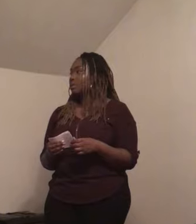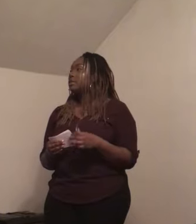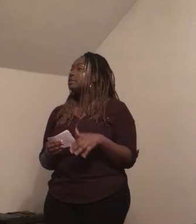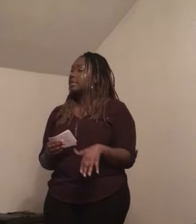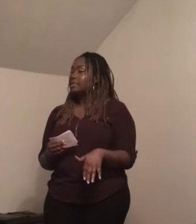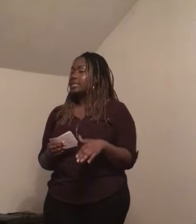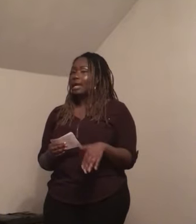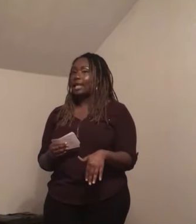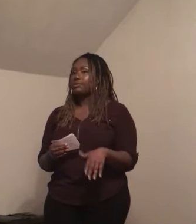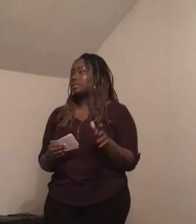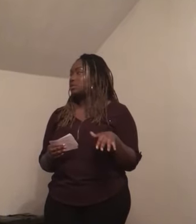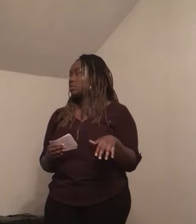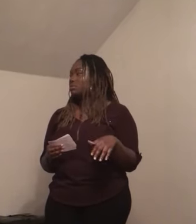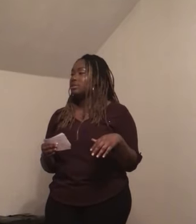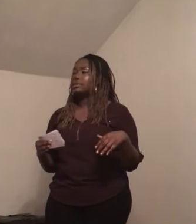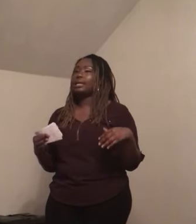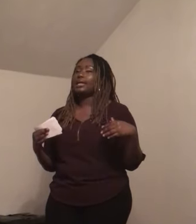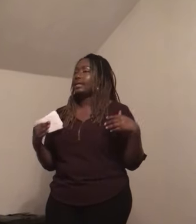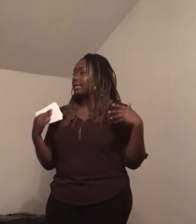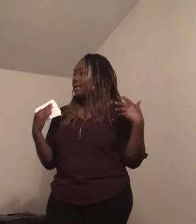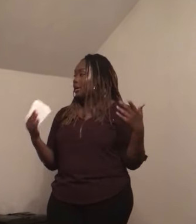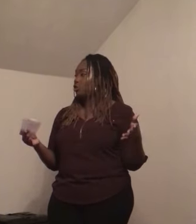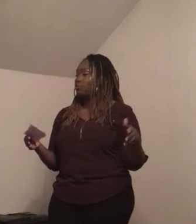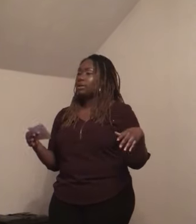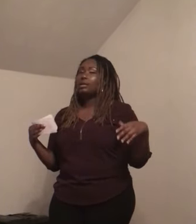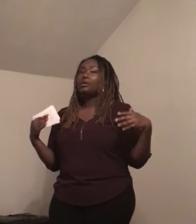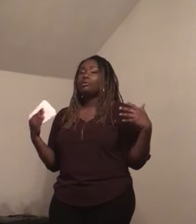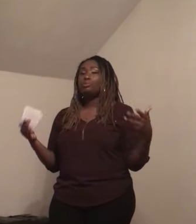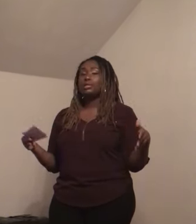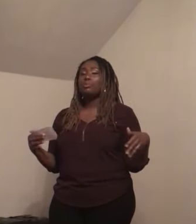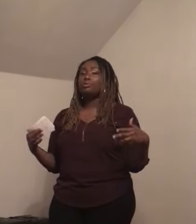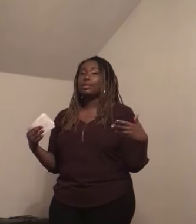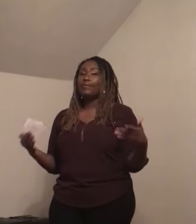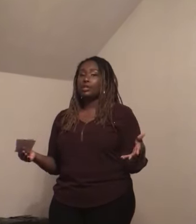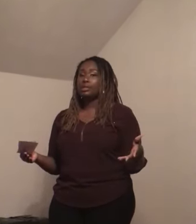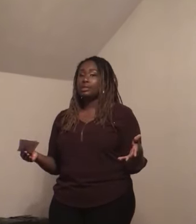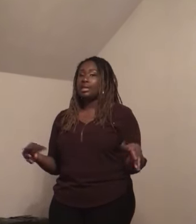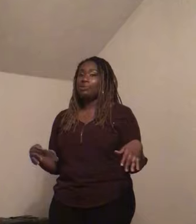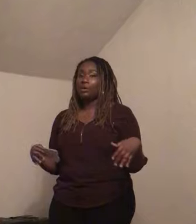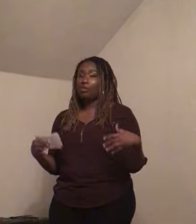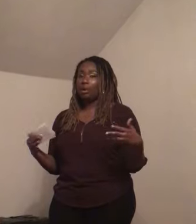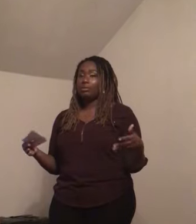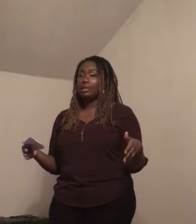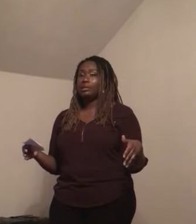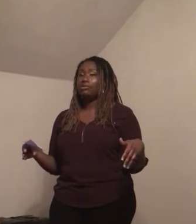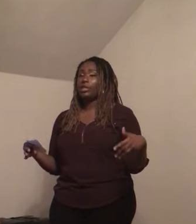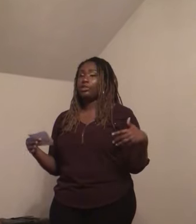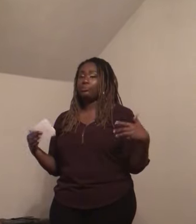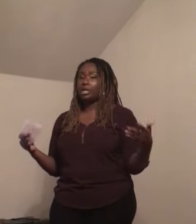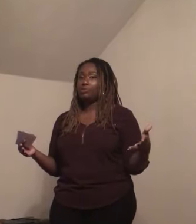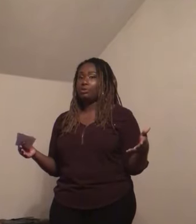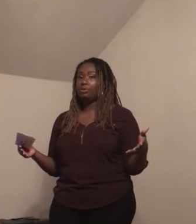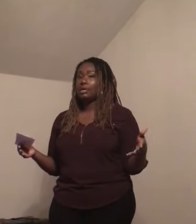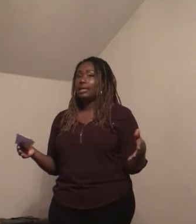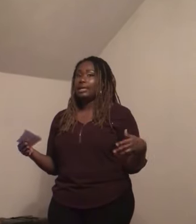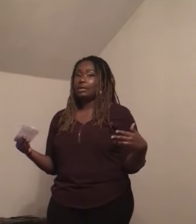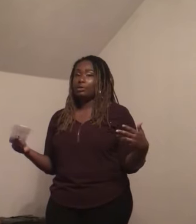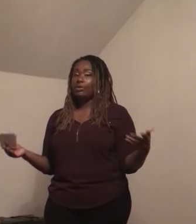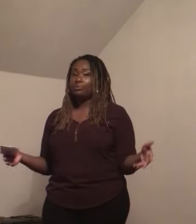Teaching sign language in schools can help you become more diverse and well-rounded with other people and other